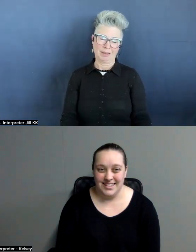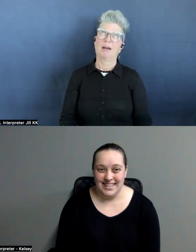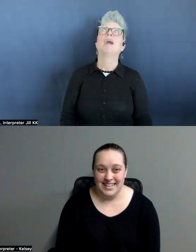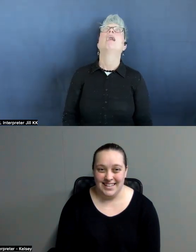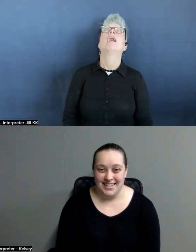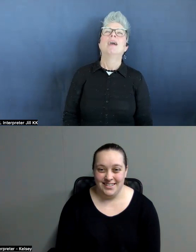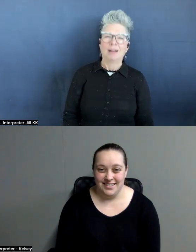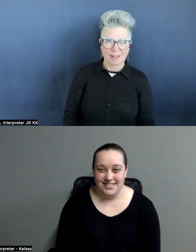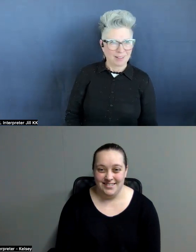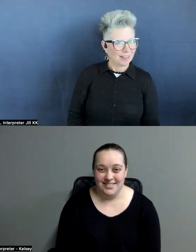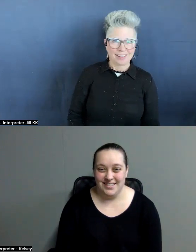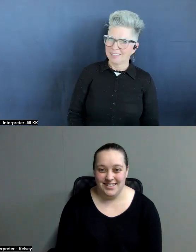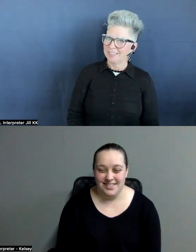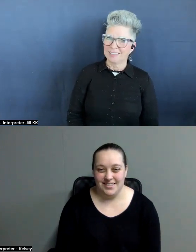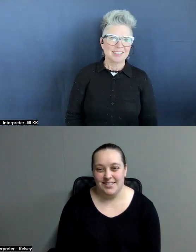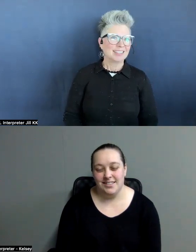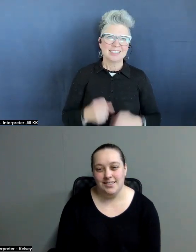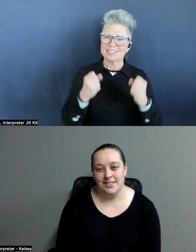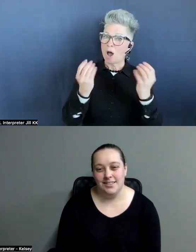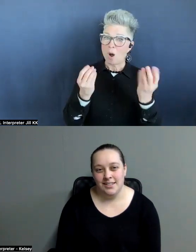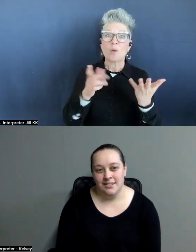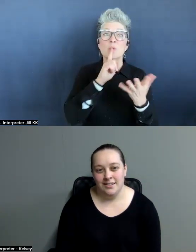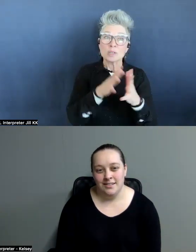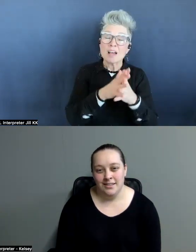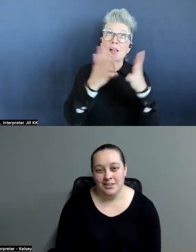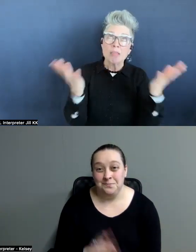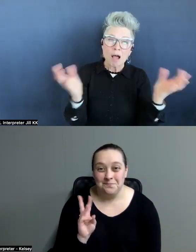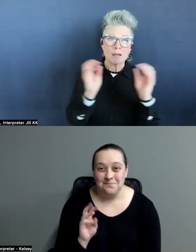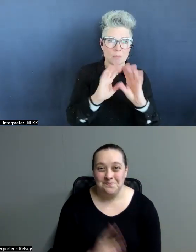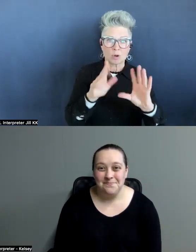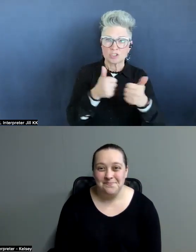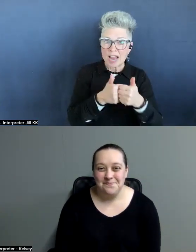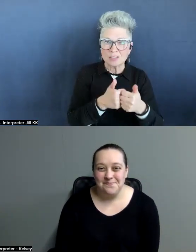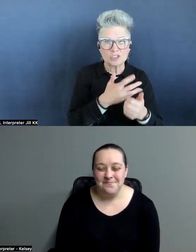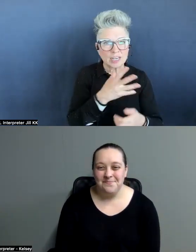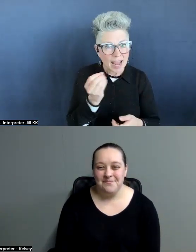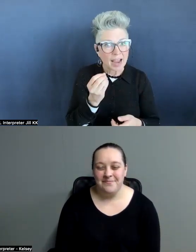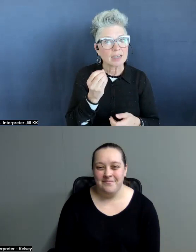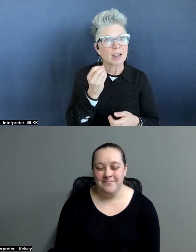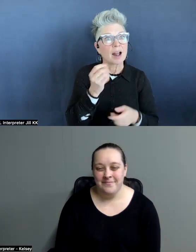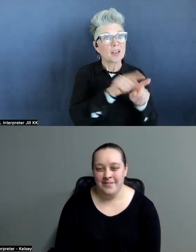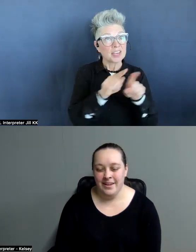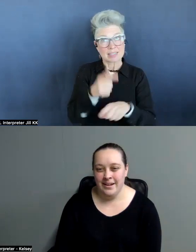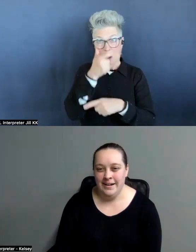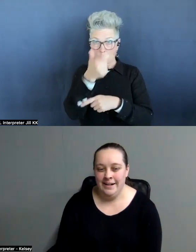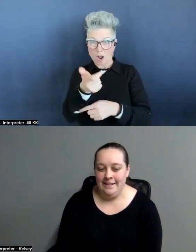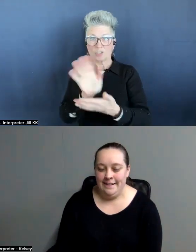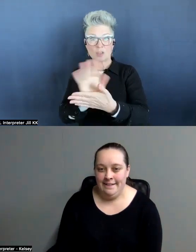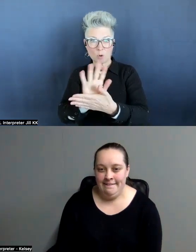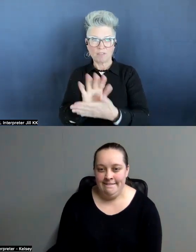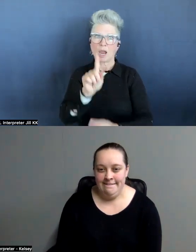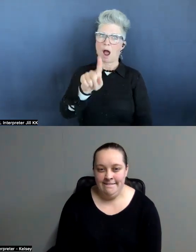That's a lot of stuff. So it was a lot. And what I found as I watched the movie 150